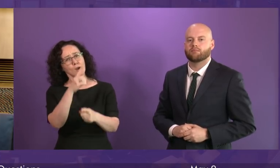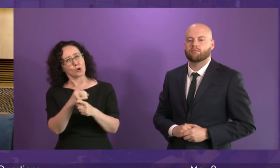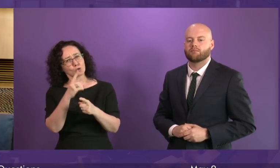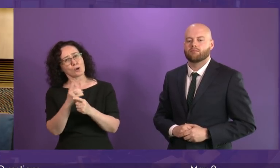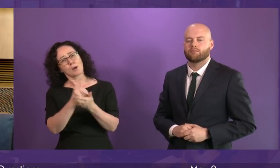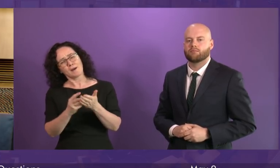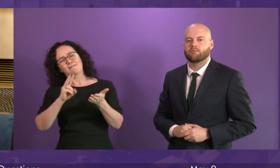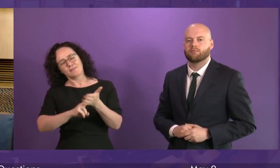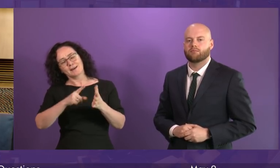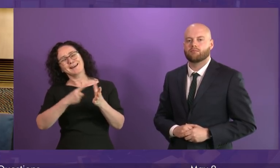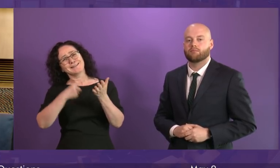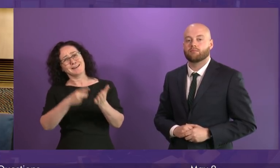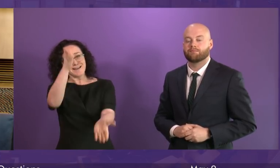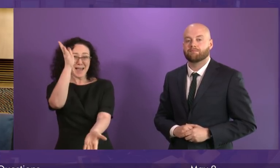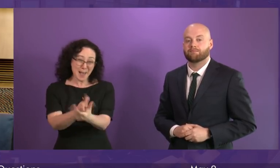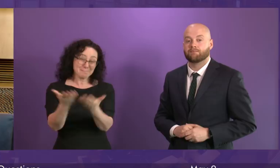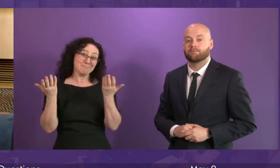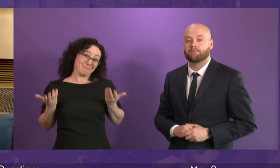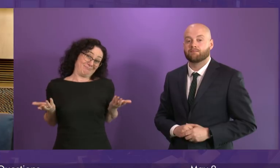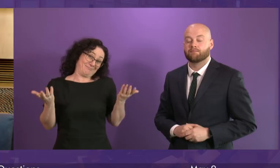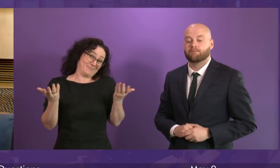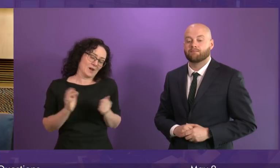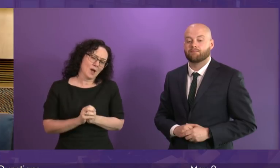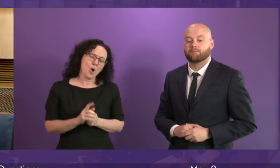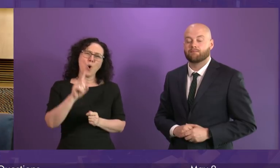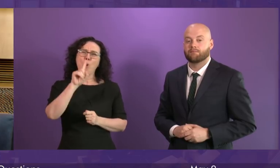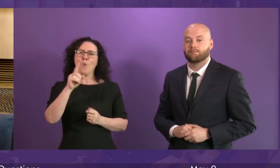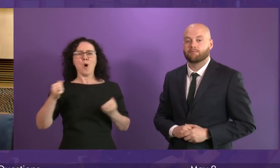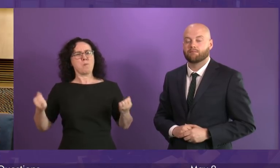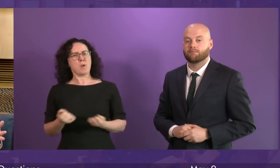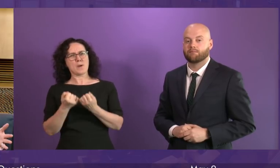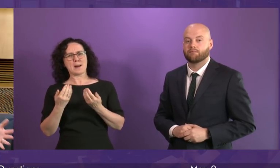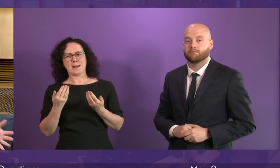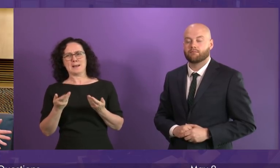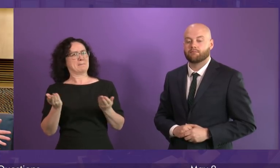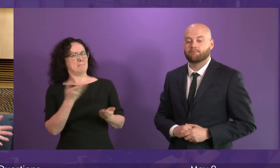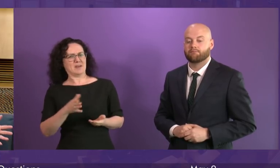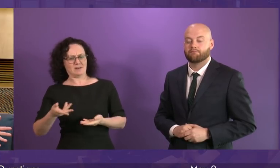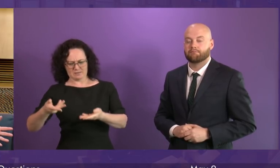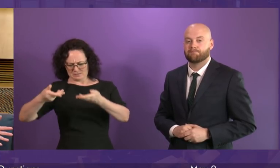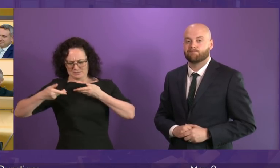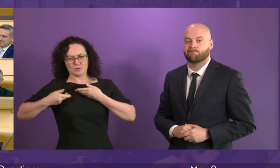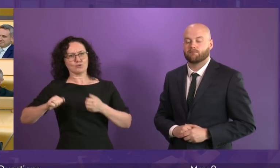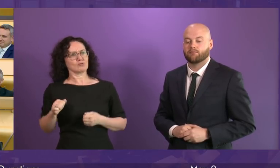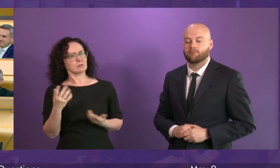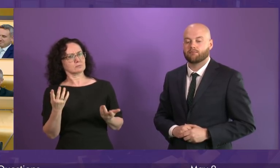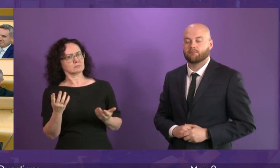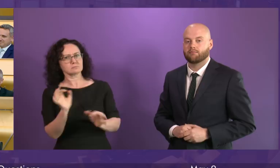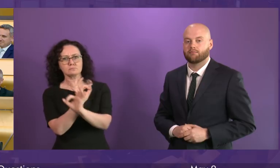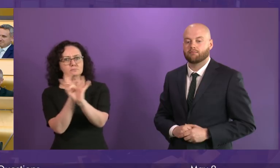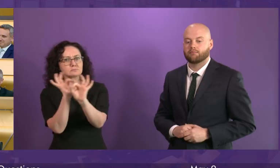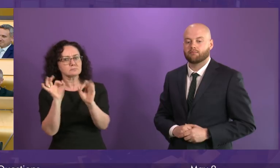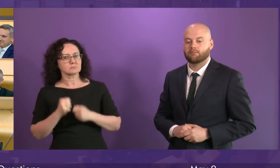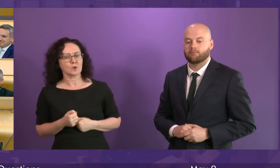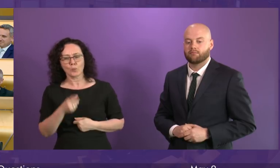VAT I mean really what power exactly is being devolved to this parliament over VAT? No power to